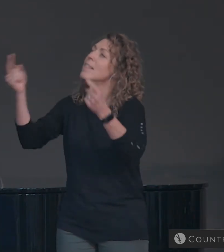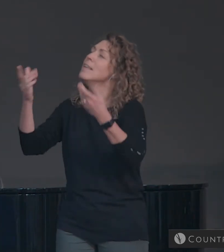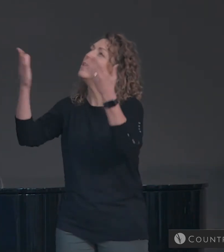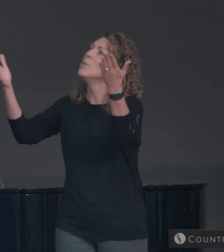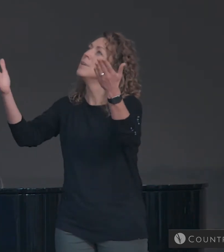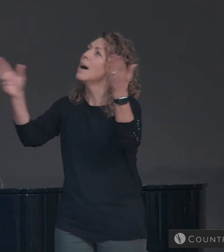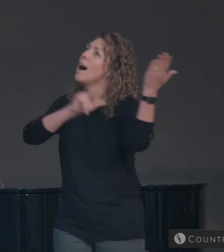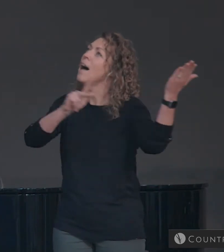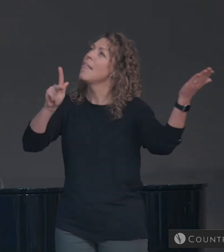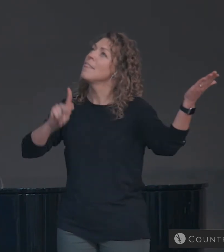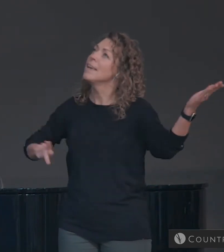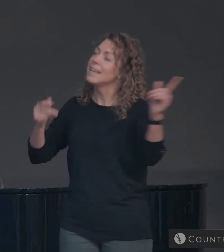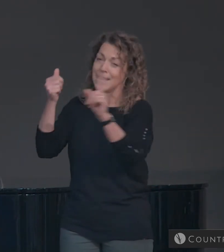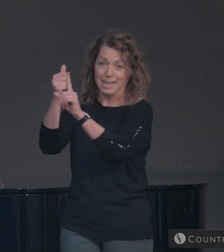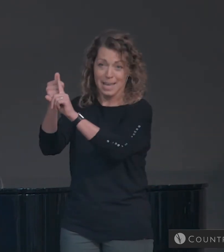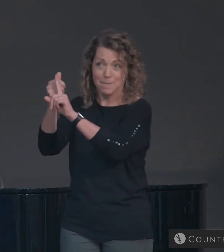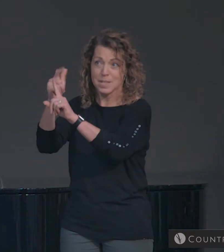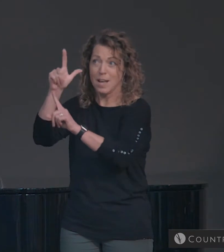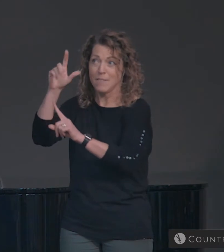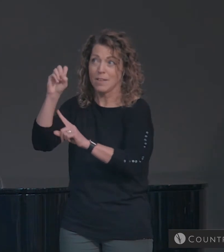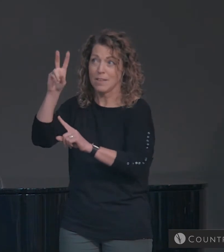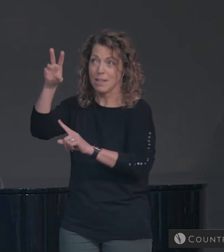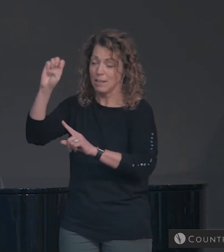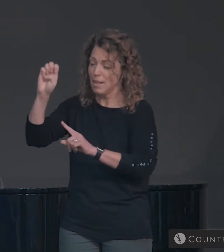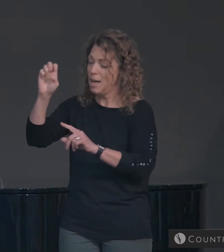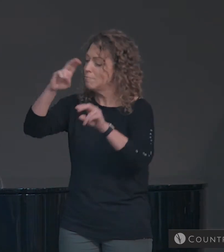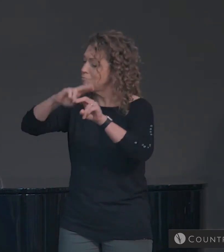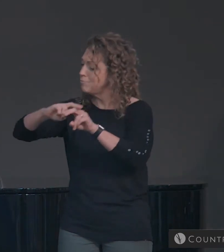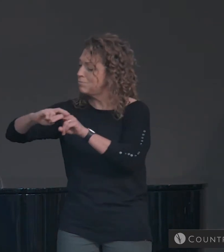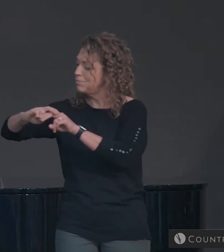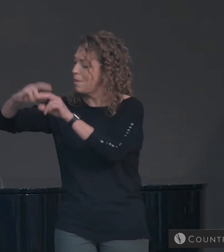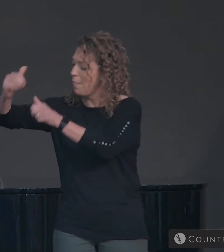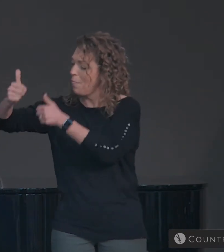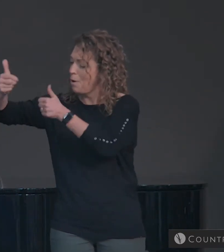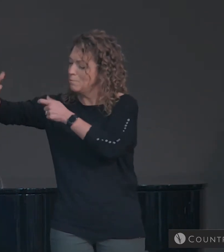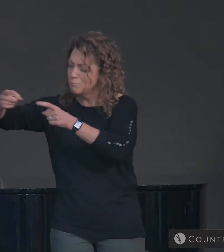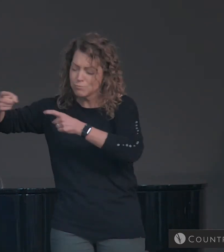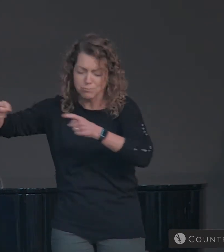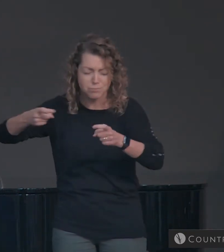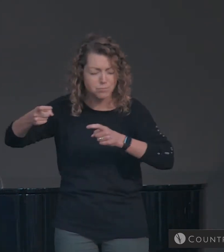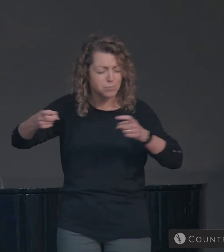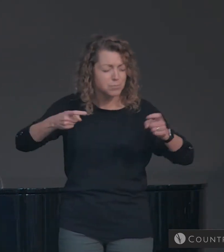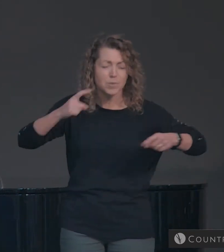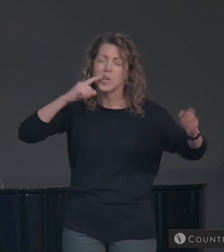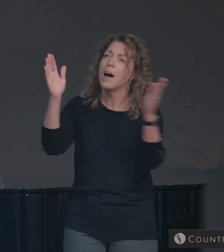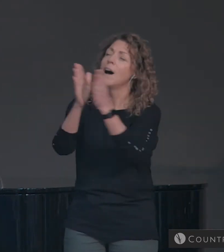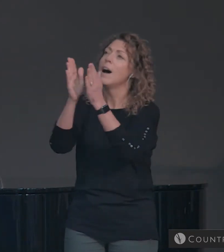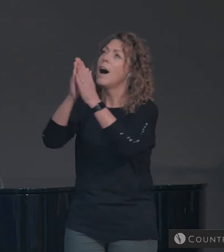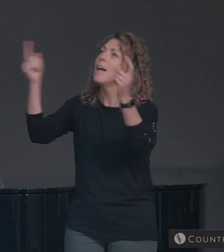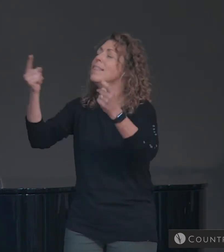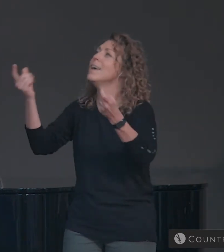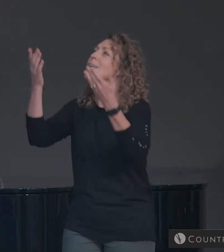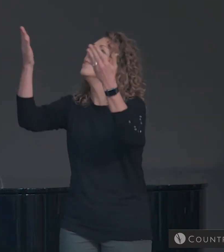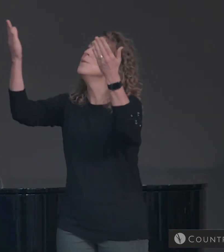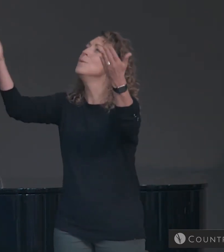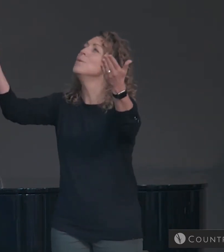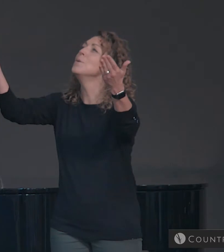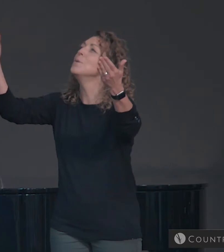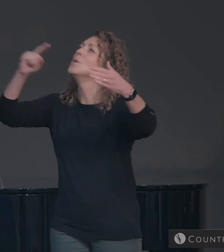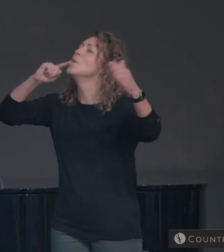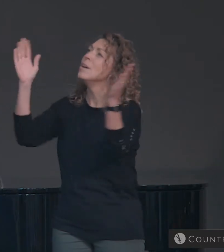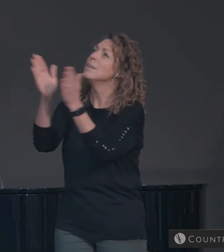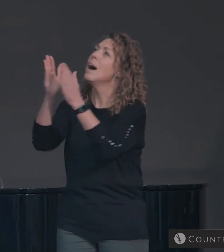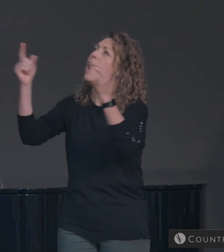hallelujah, the King of love is on His throne. Hallelujah,